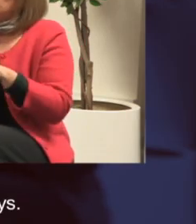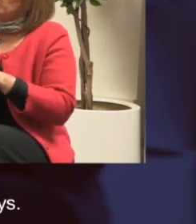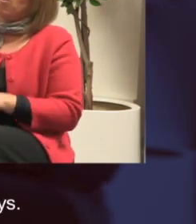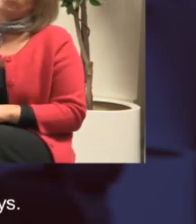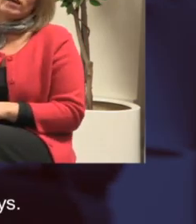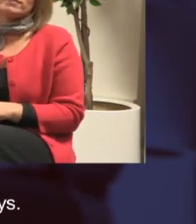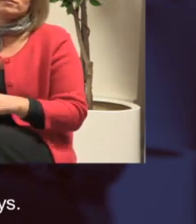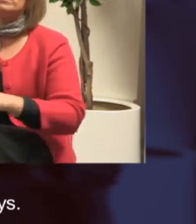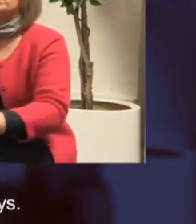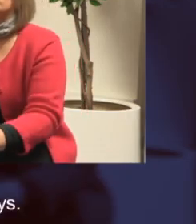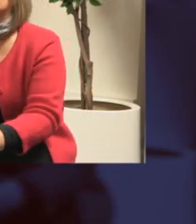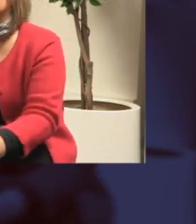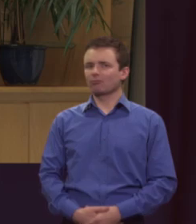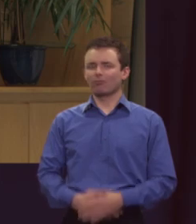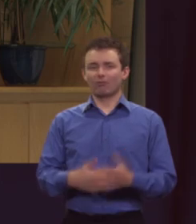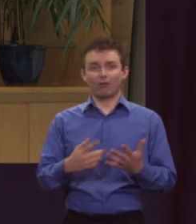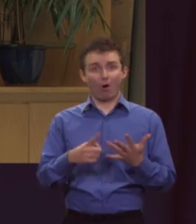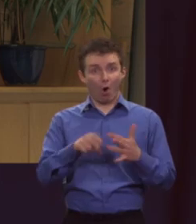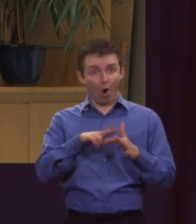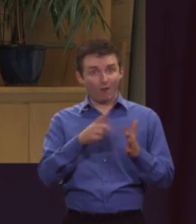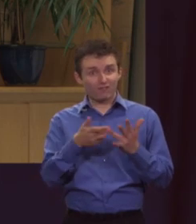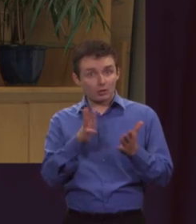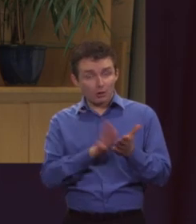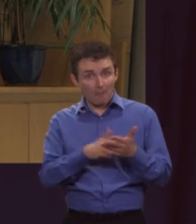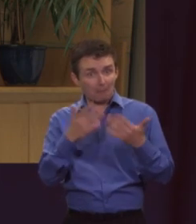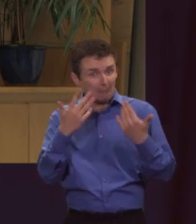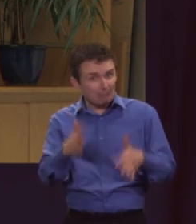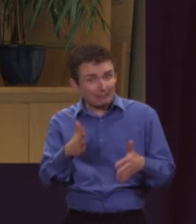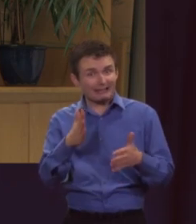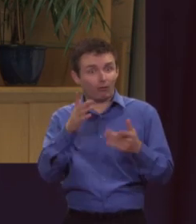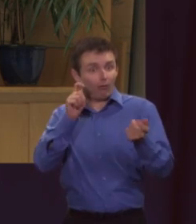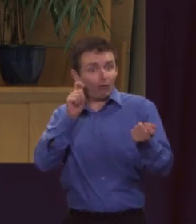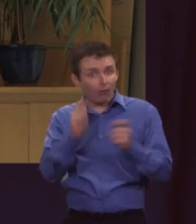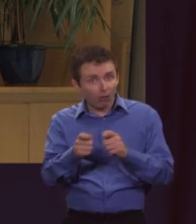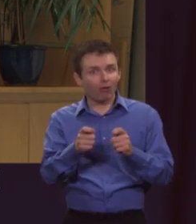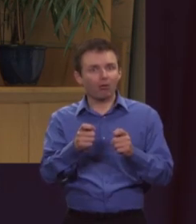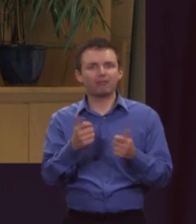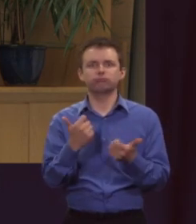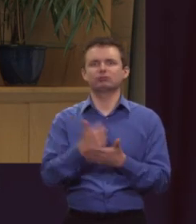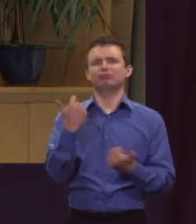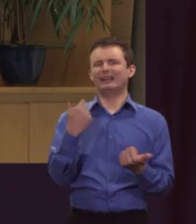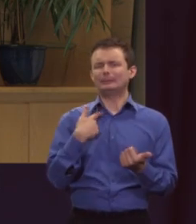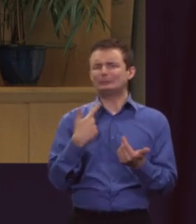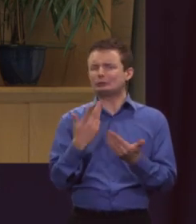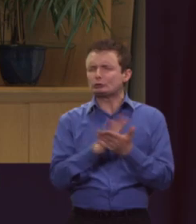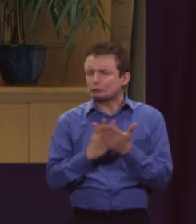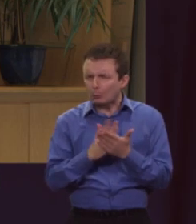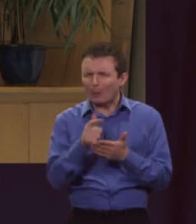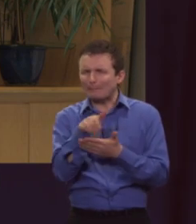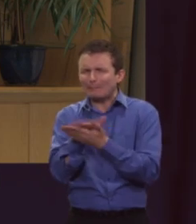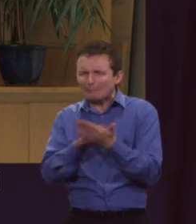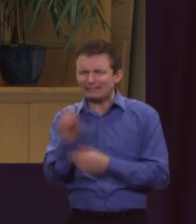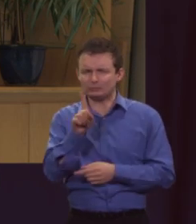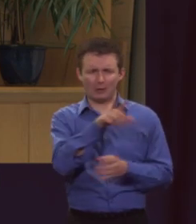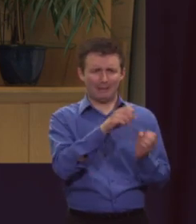works both ways. If Ofcom actually managed to implement it, then great. I'm not sure from what it said